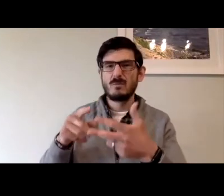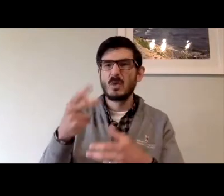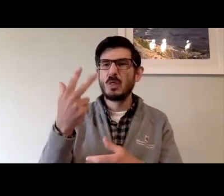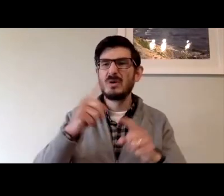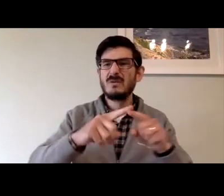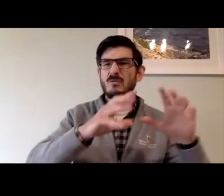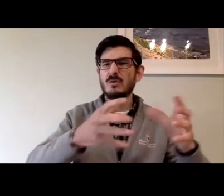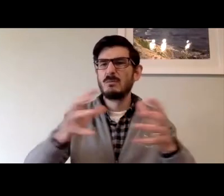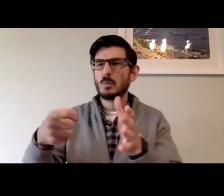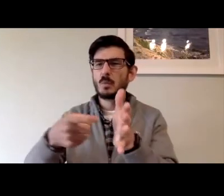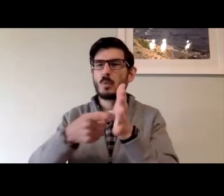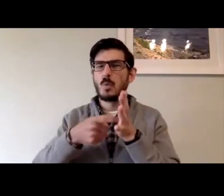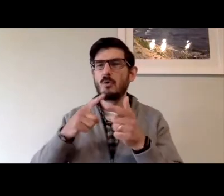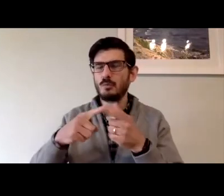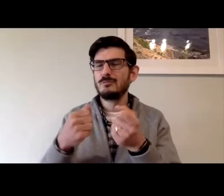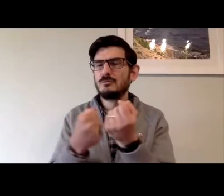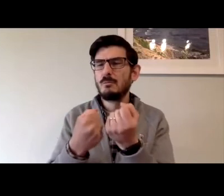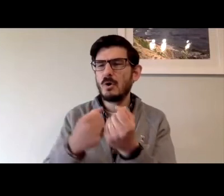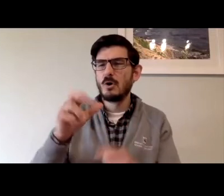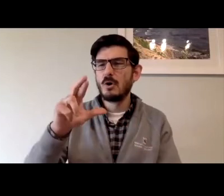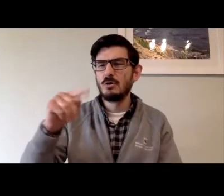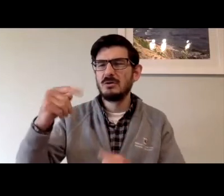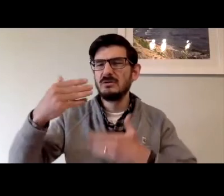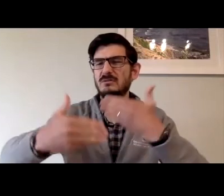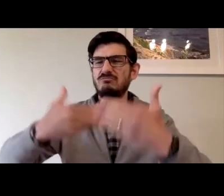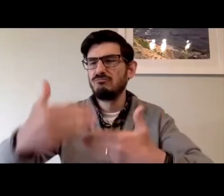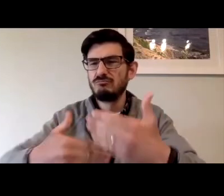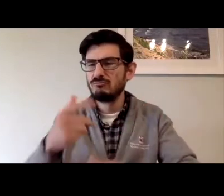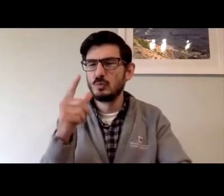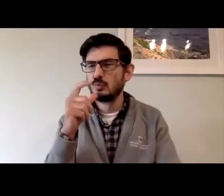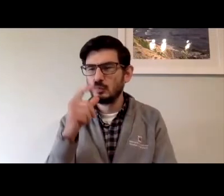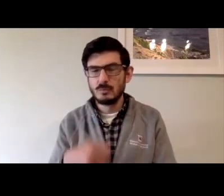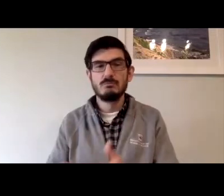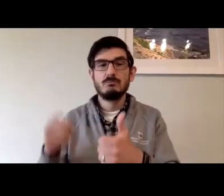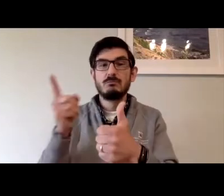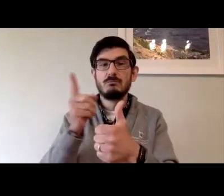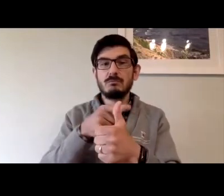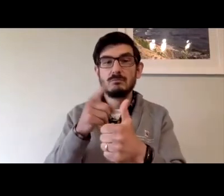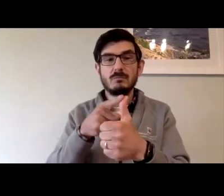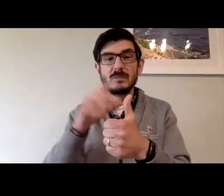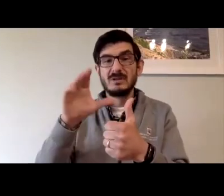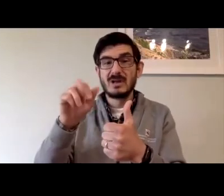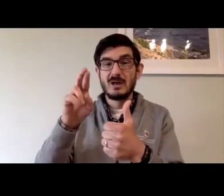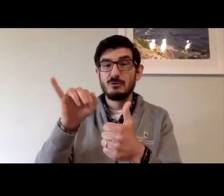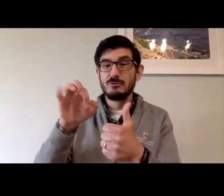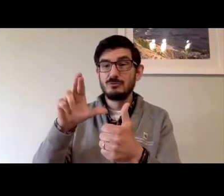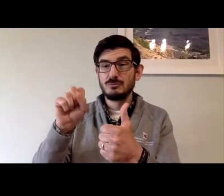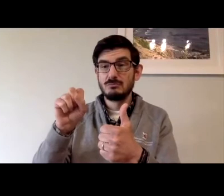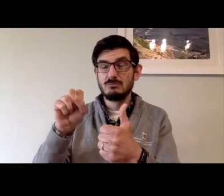As I made mention of those three cohorts, three groups that required to support this effort in concert,